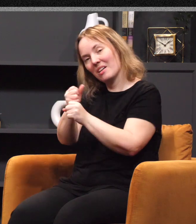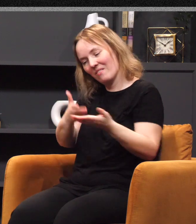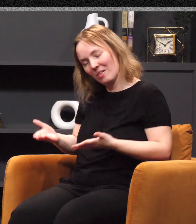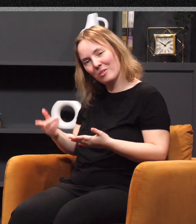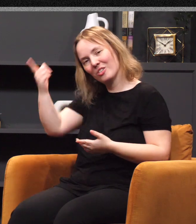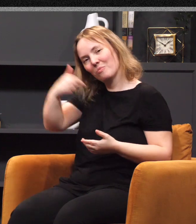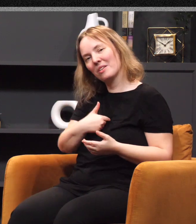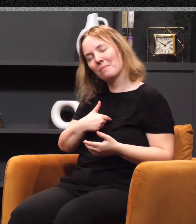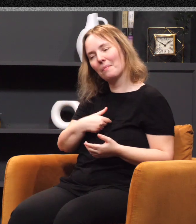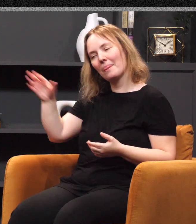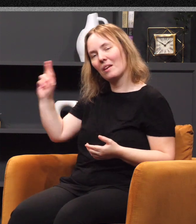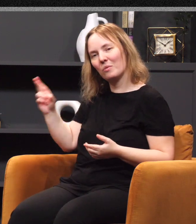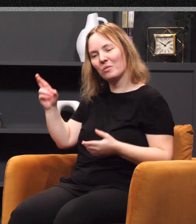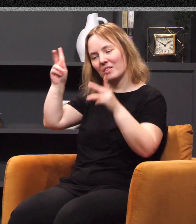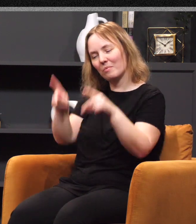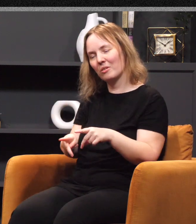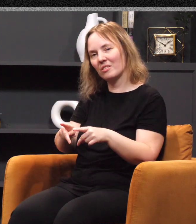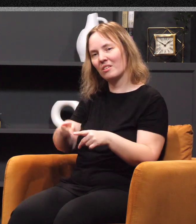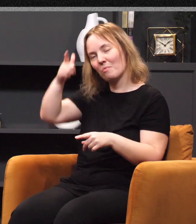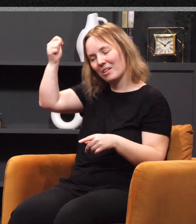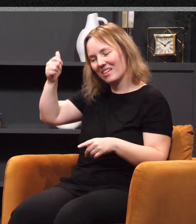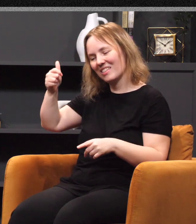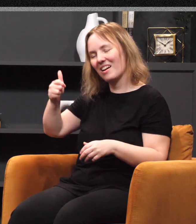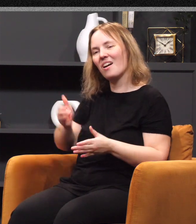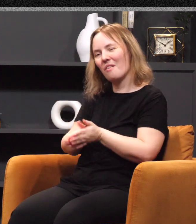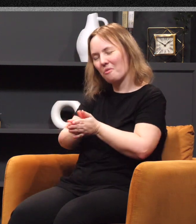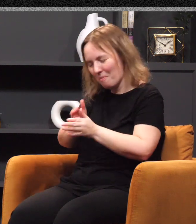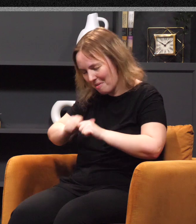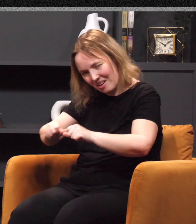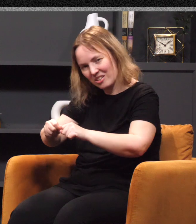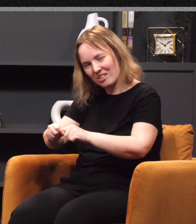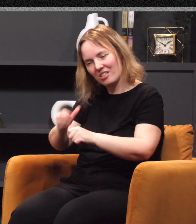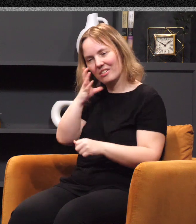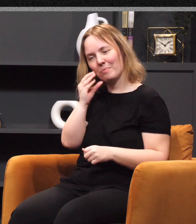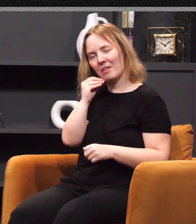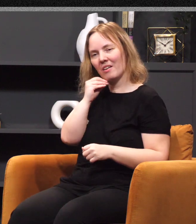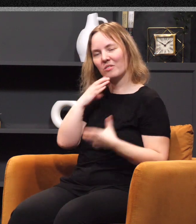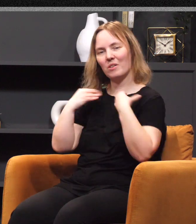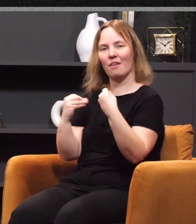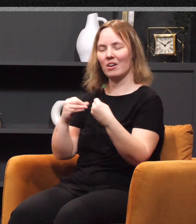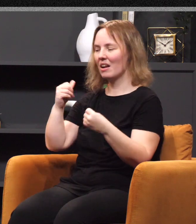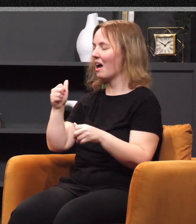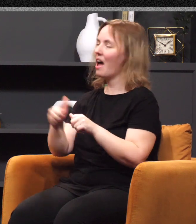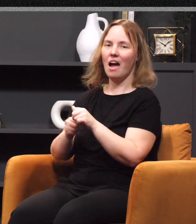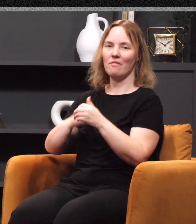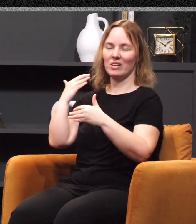me? Ruth is a person who because of her tenacity experienced recovery at every level of her